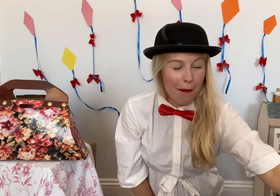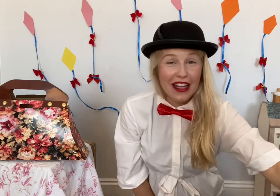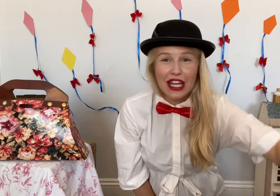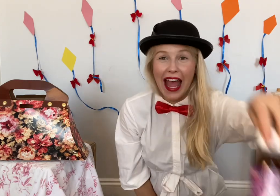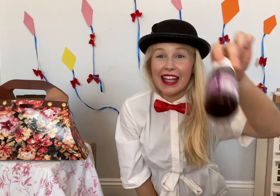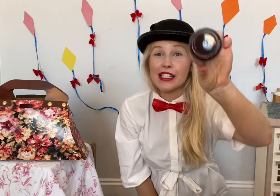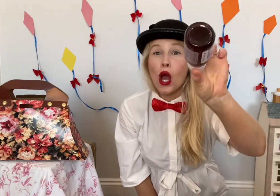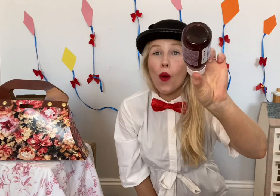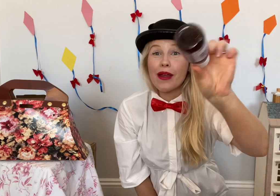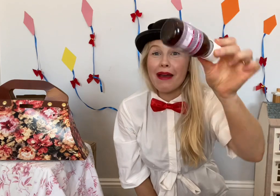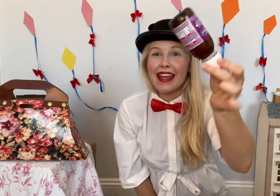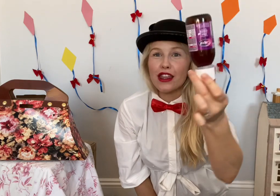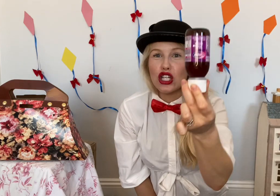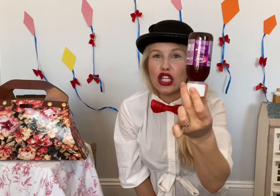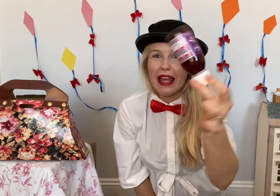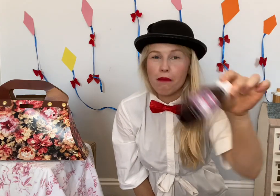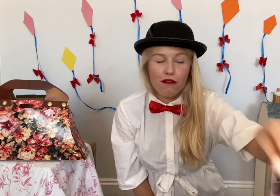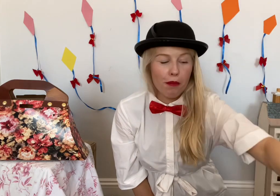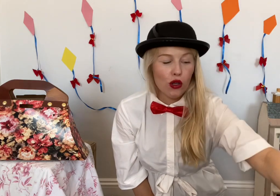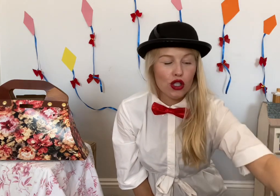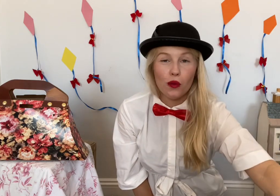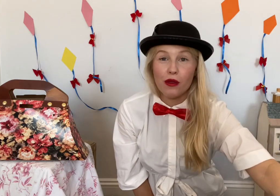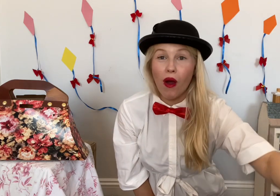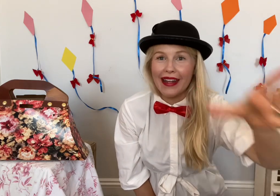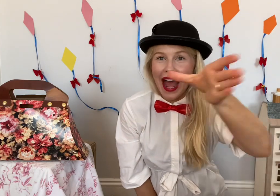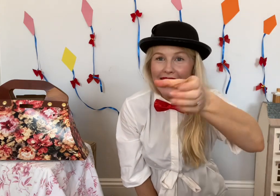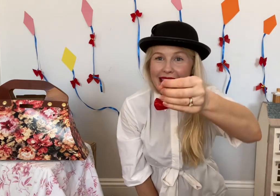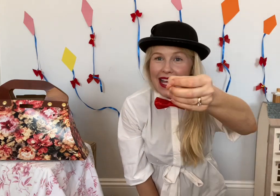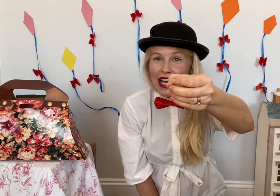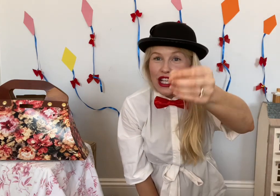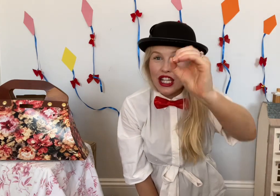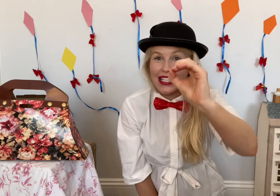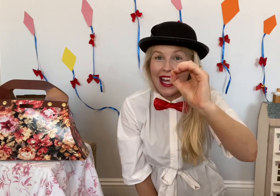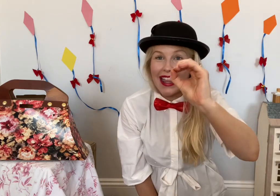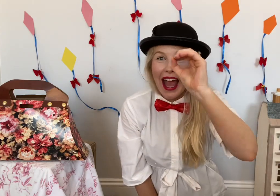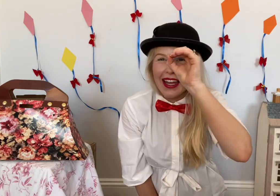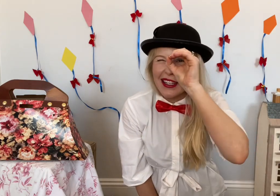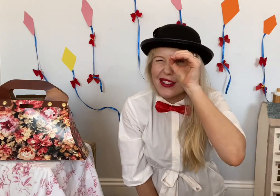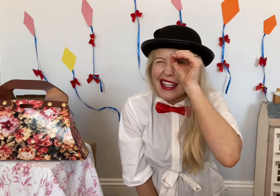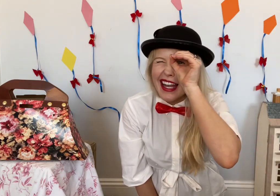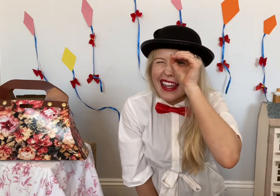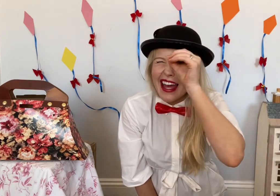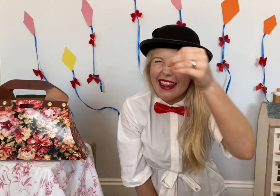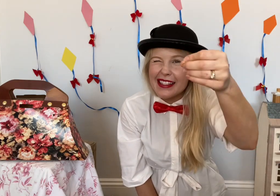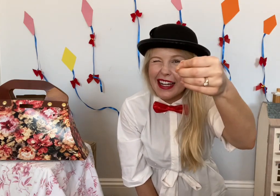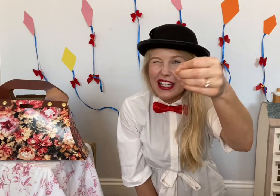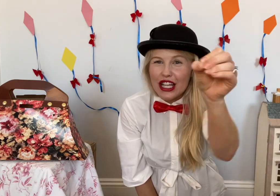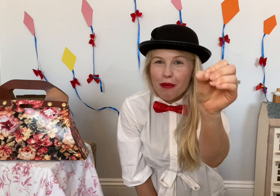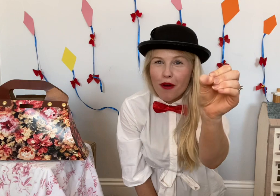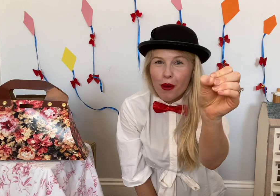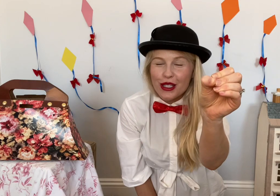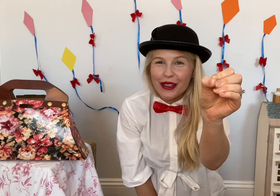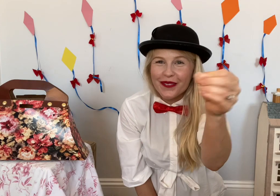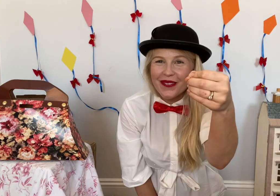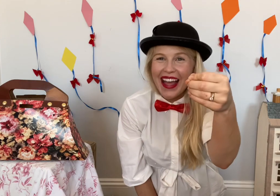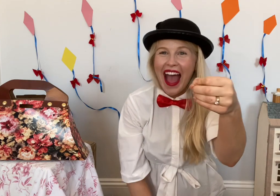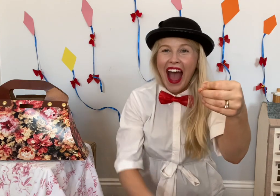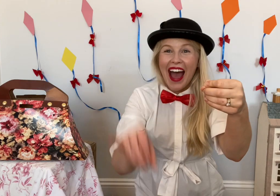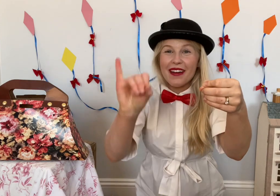magic hands we make the shape of the bottle with one hand just like that. Can you see like that? There's like a shape of a bottle and then we